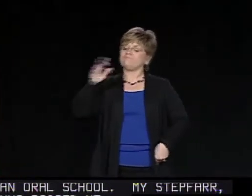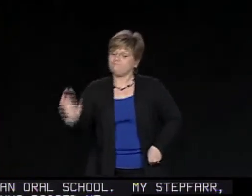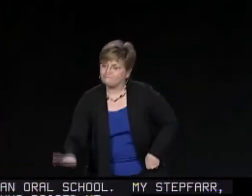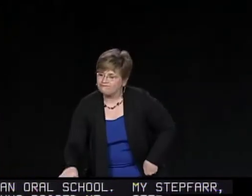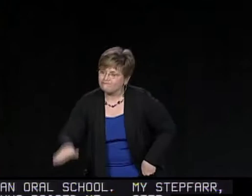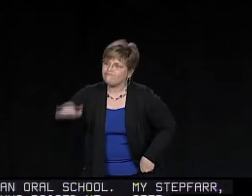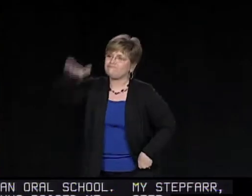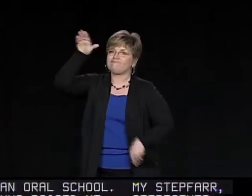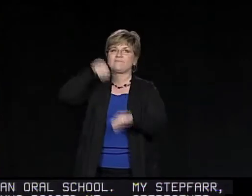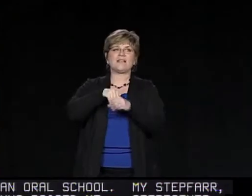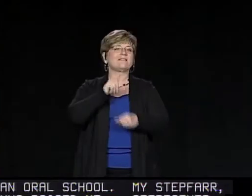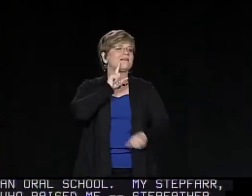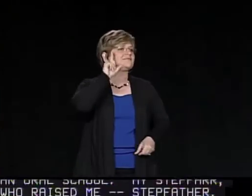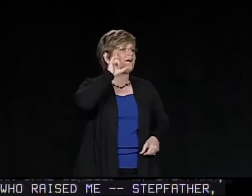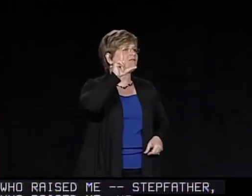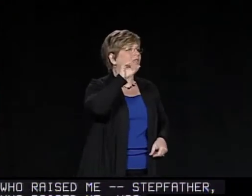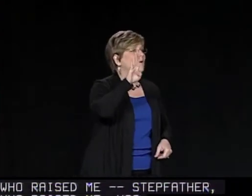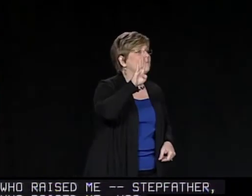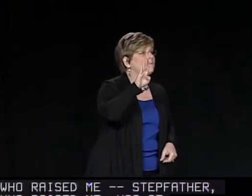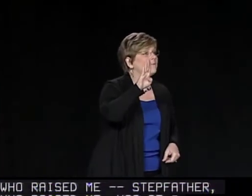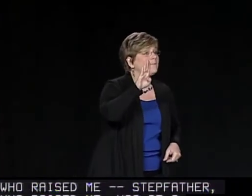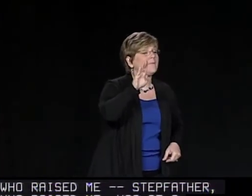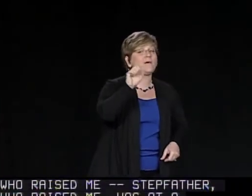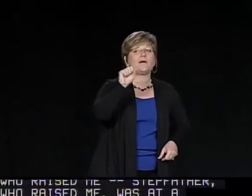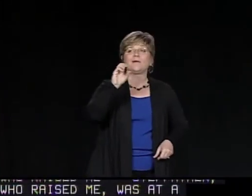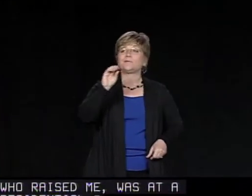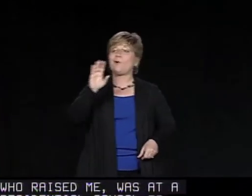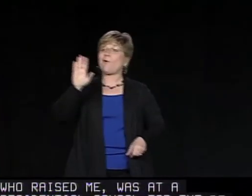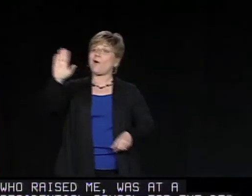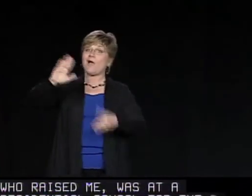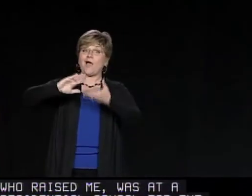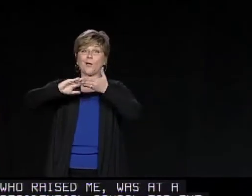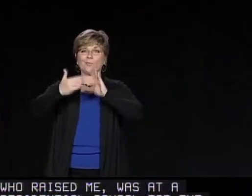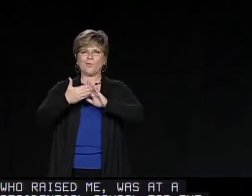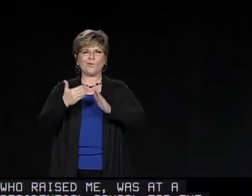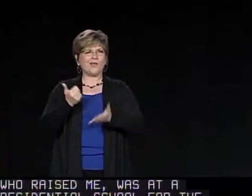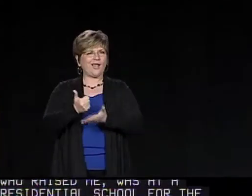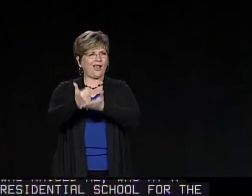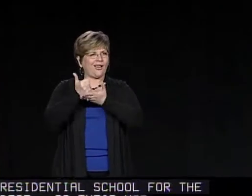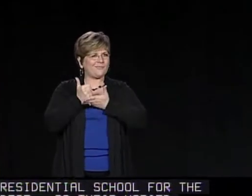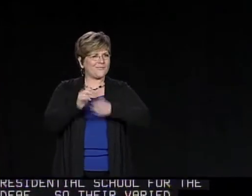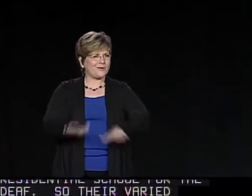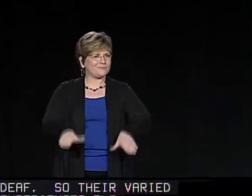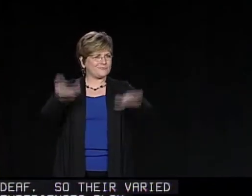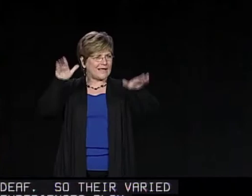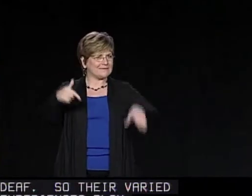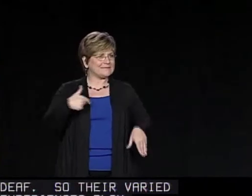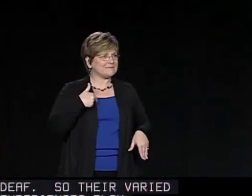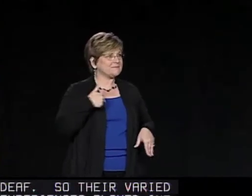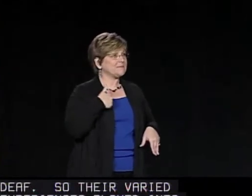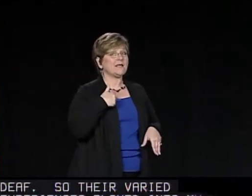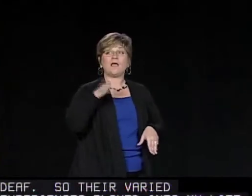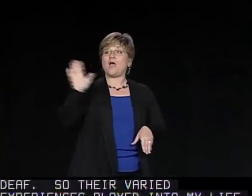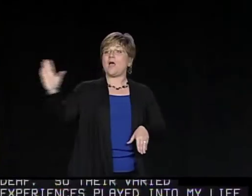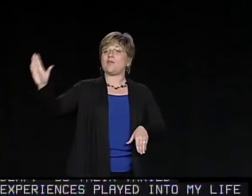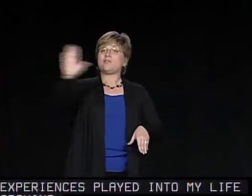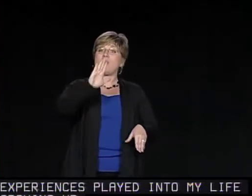varied experiences played into my life growing up. We grew up going to the deaf club. And